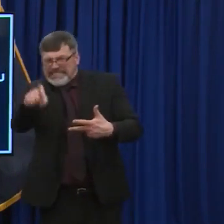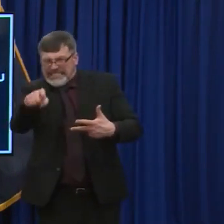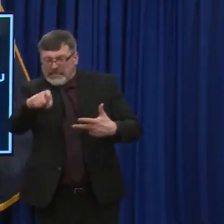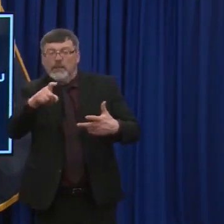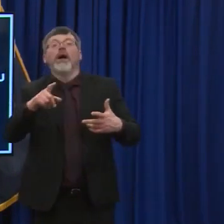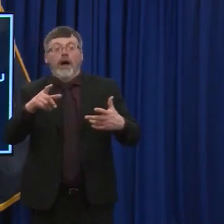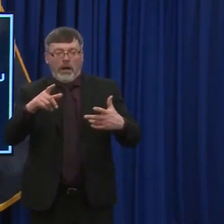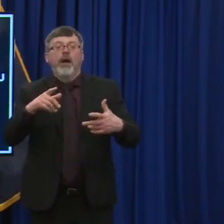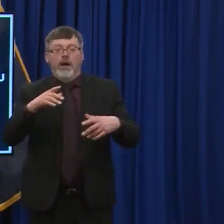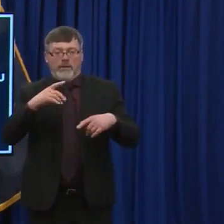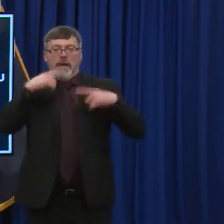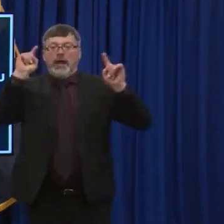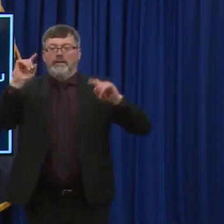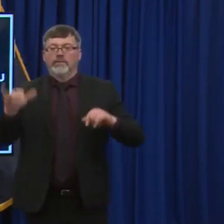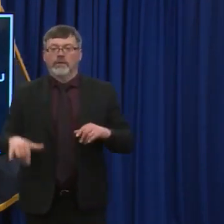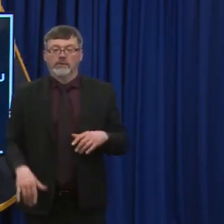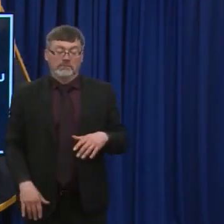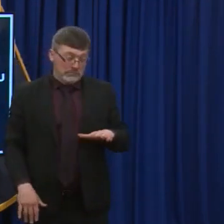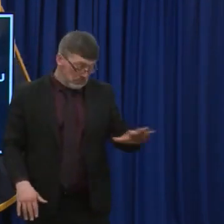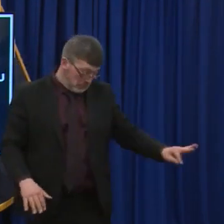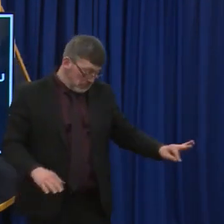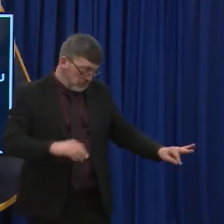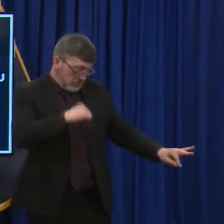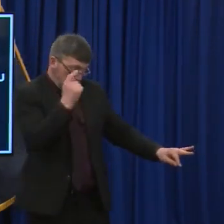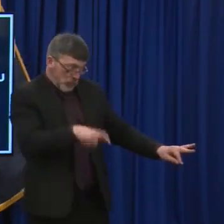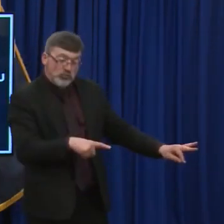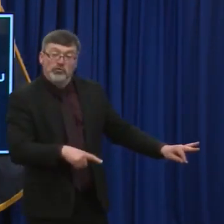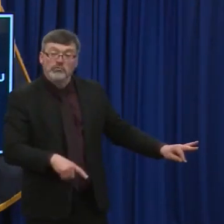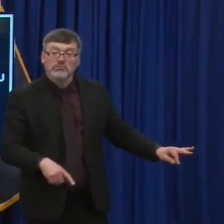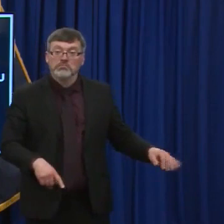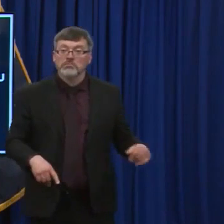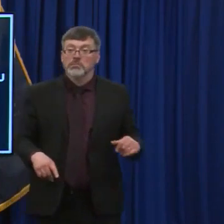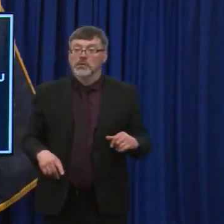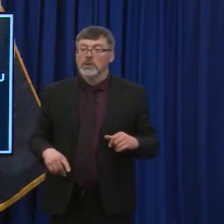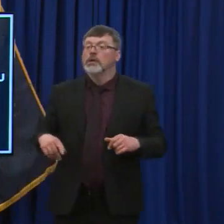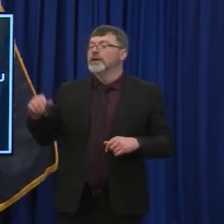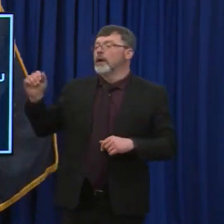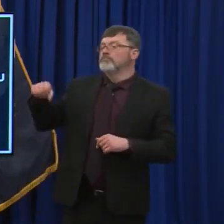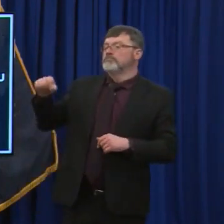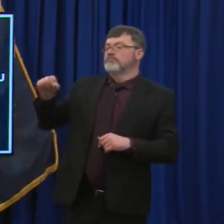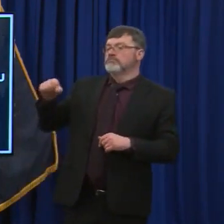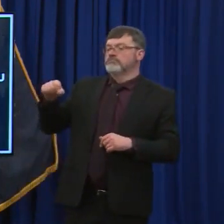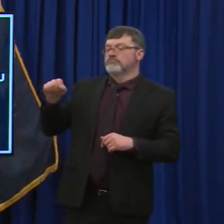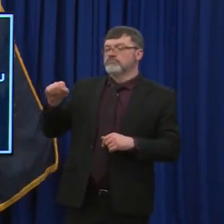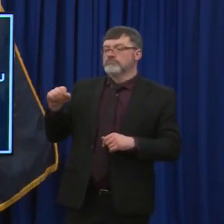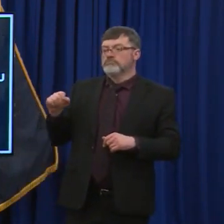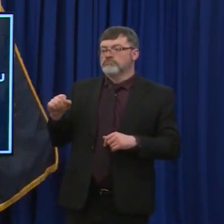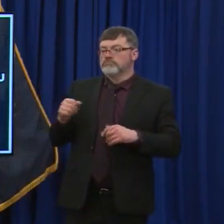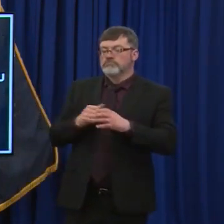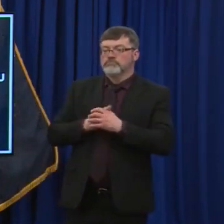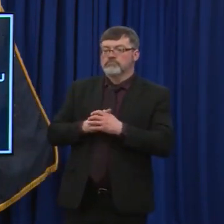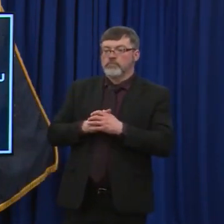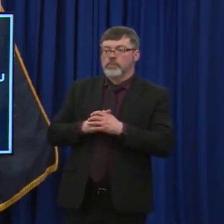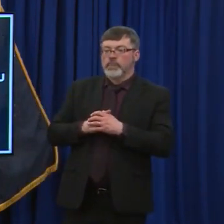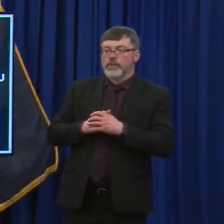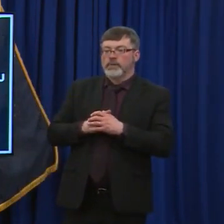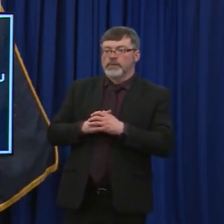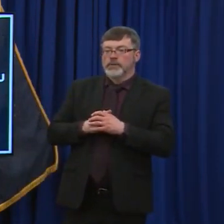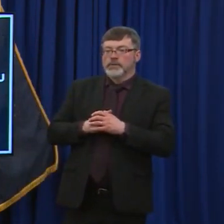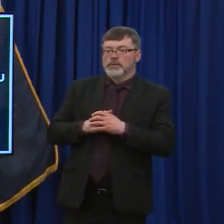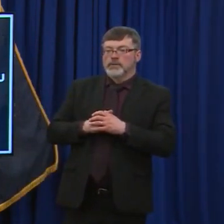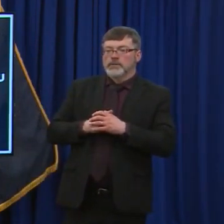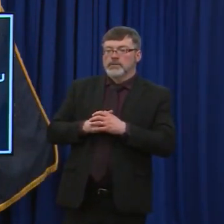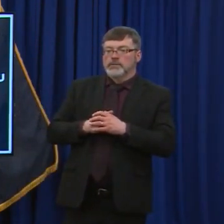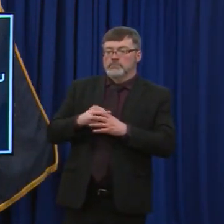Carol, was there another question? Oh, you did. Um, it's related to that, um, and I don't know if this is relevant at this moment,